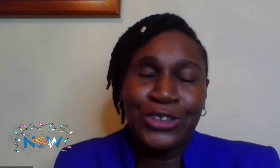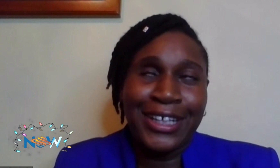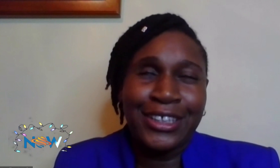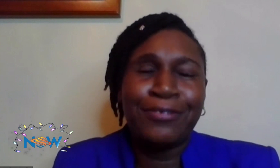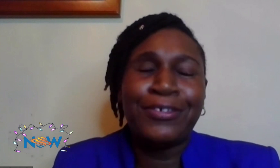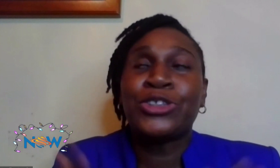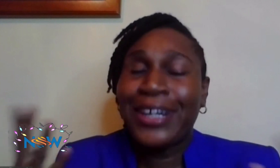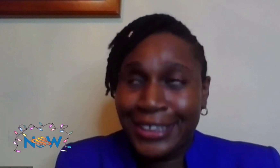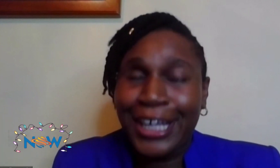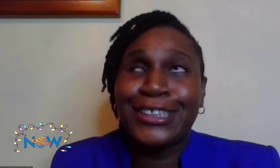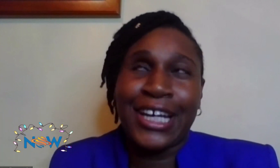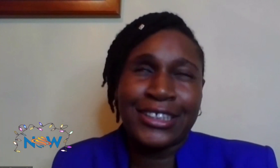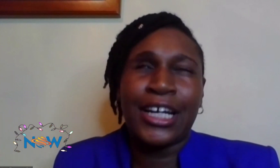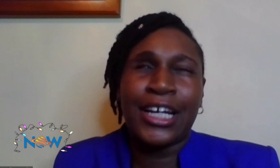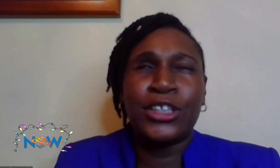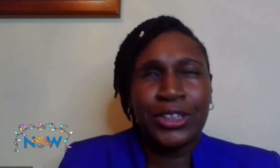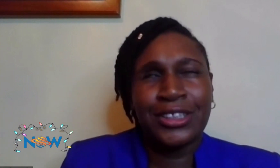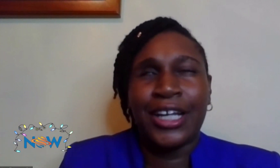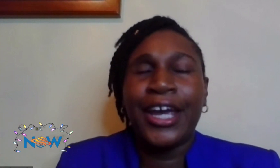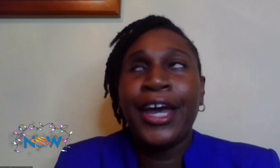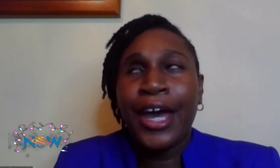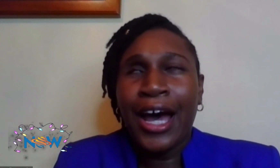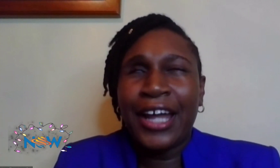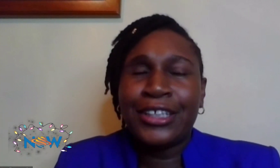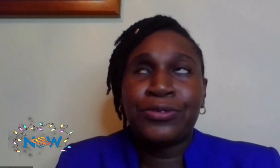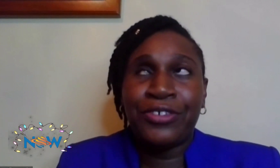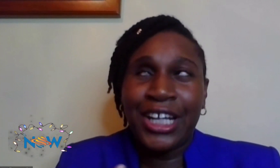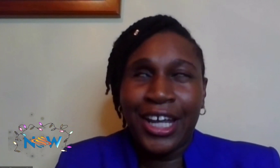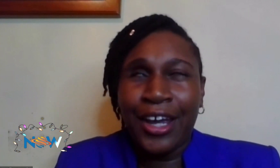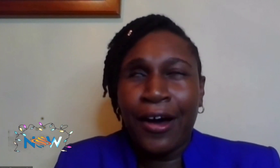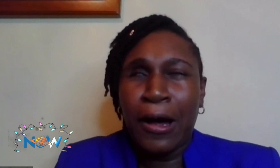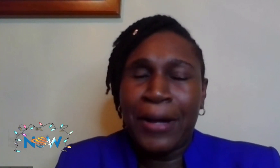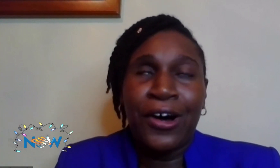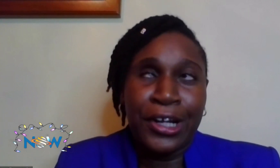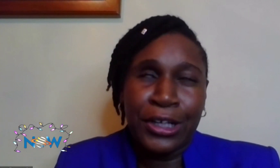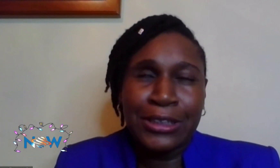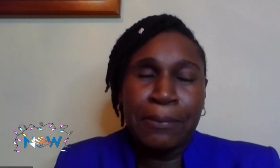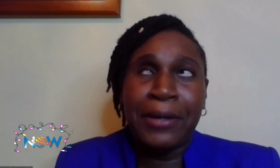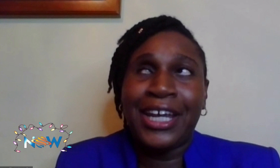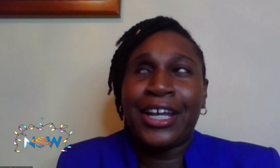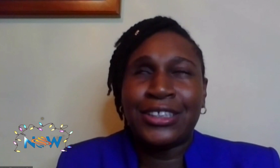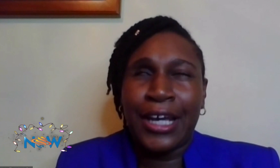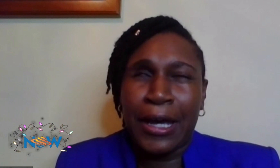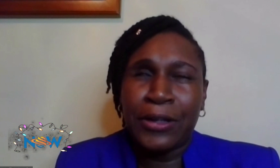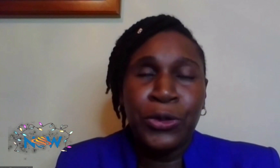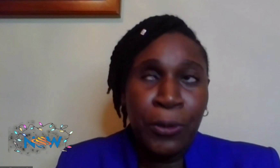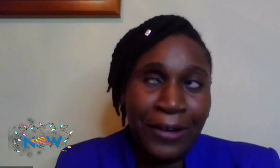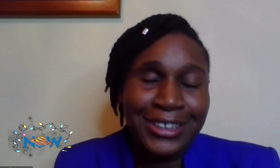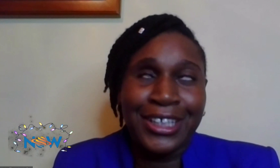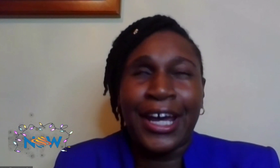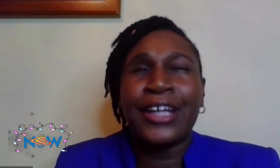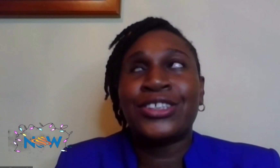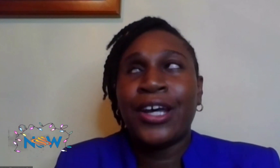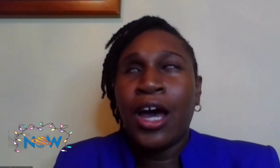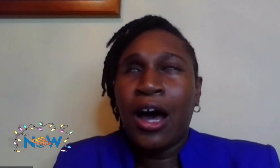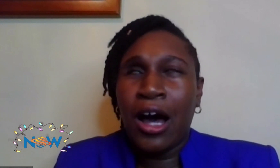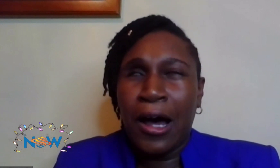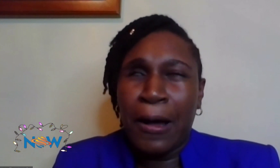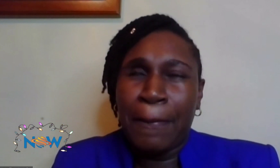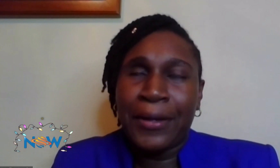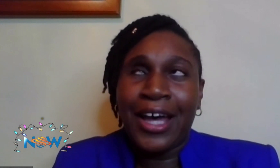for over 20, for 28 years, I should say. And it's really an honor to be the new president.